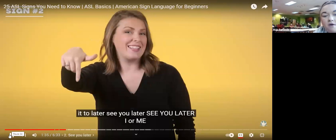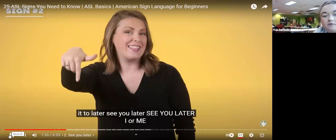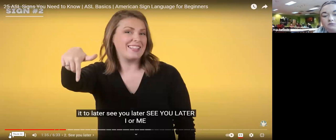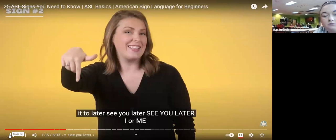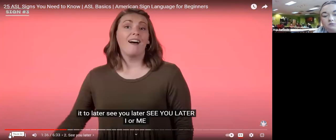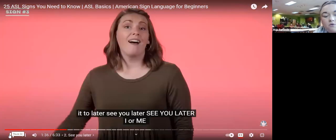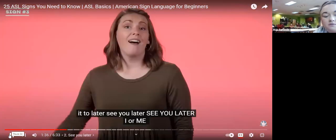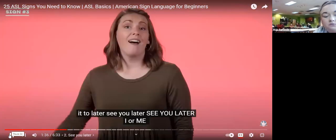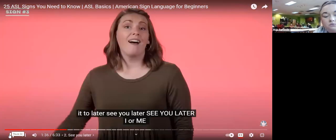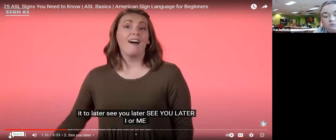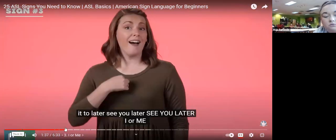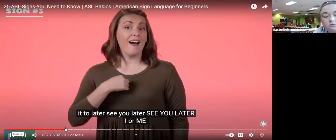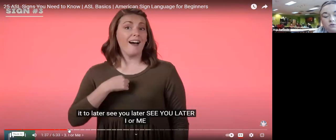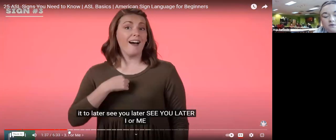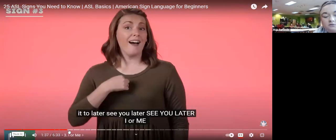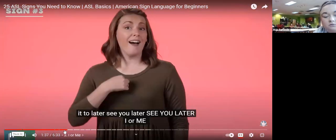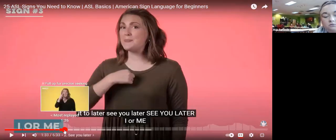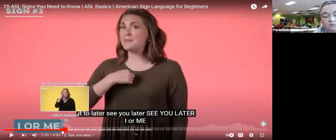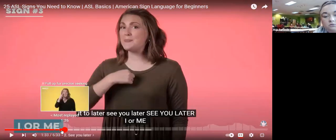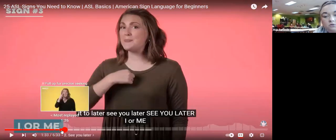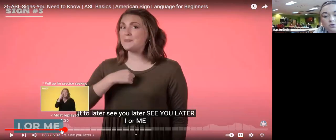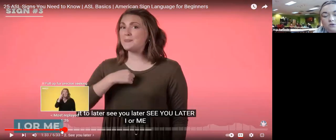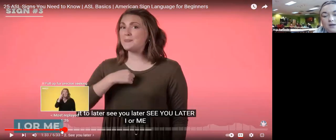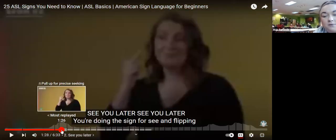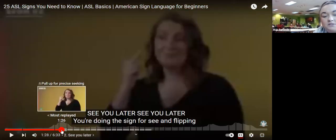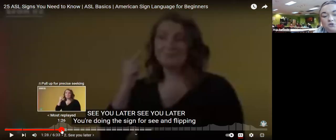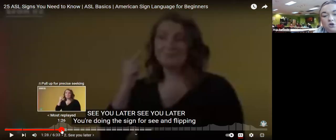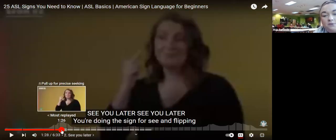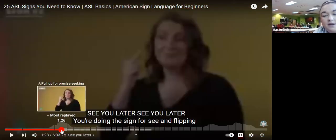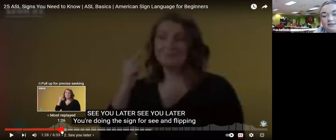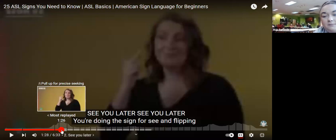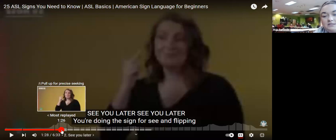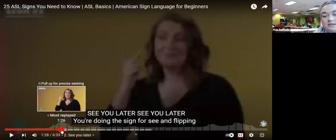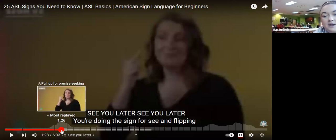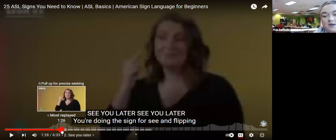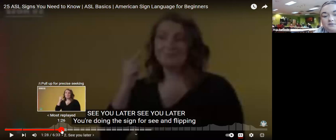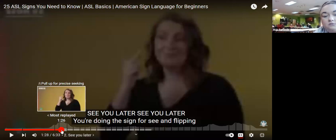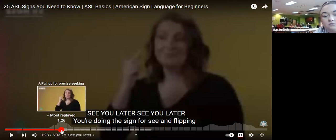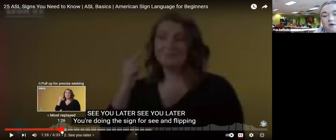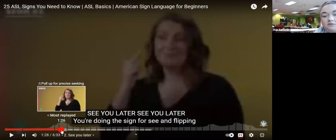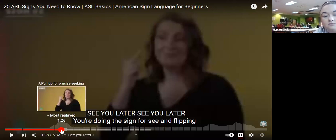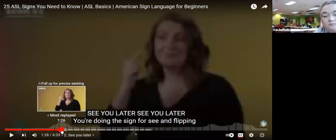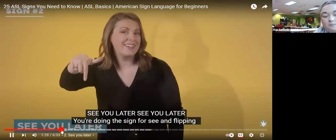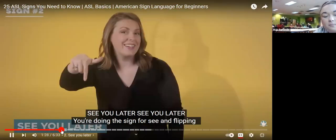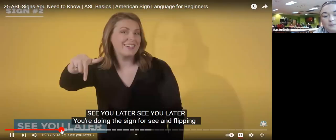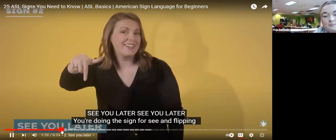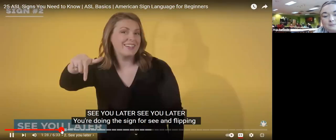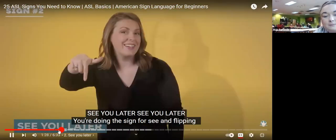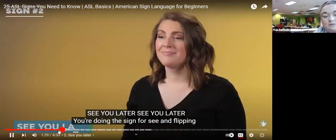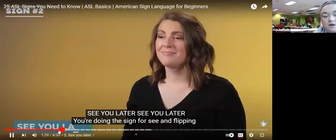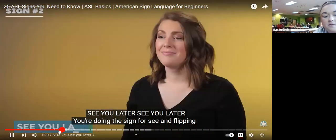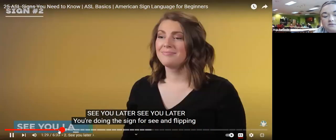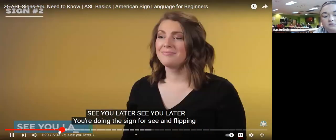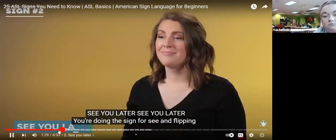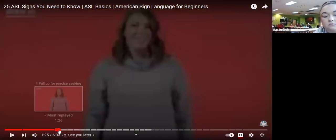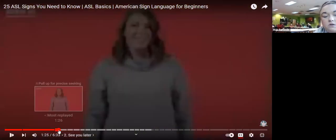i or hold on that one was a little complicated let me see again you're doing